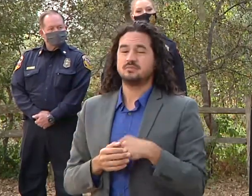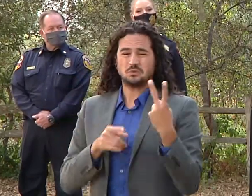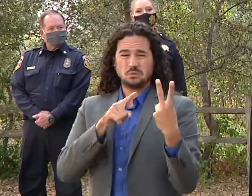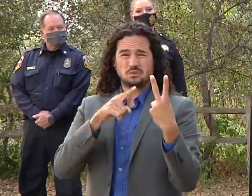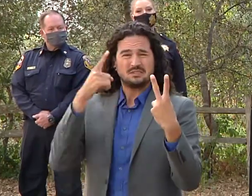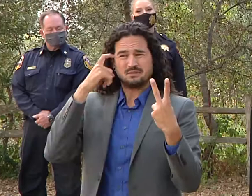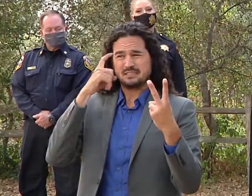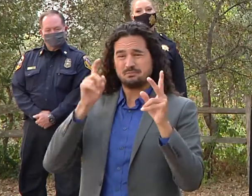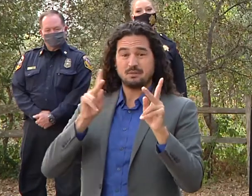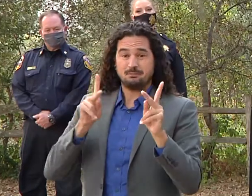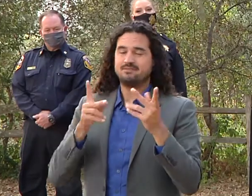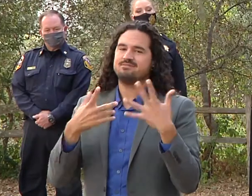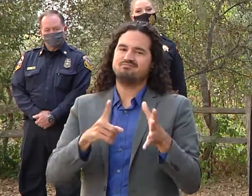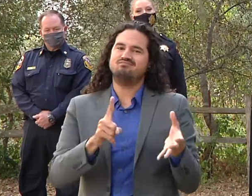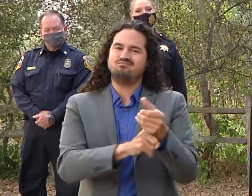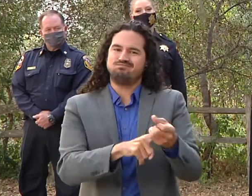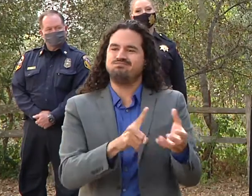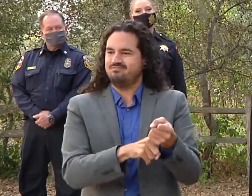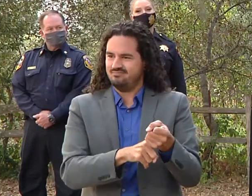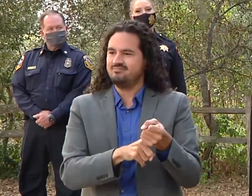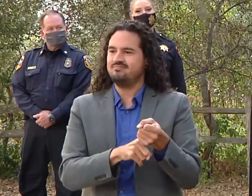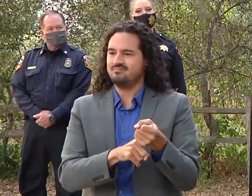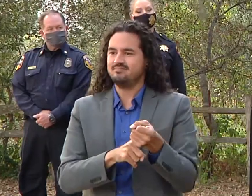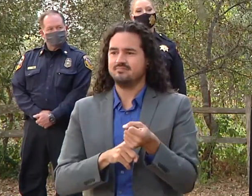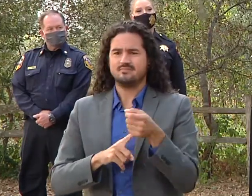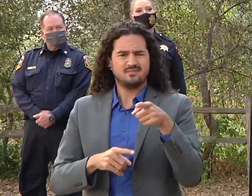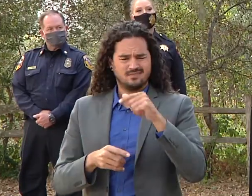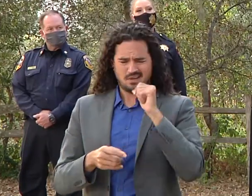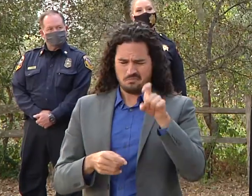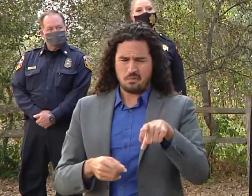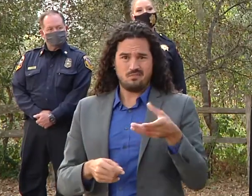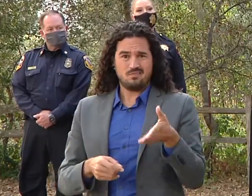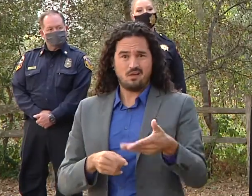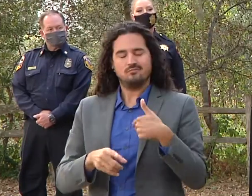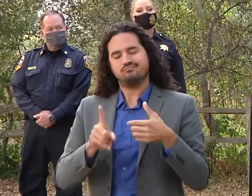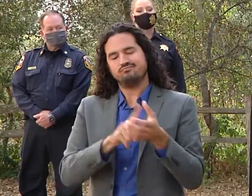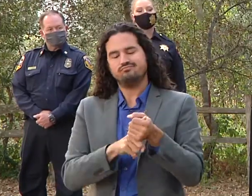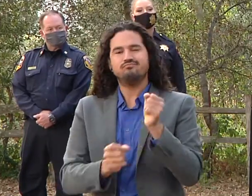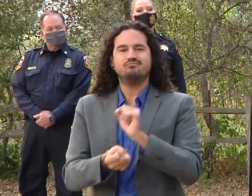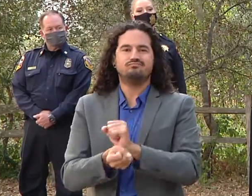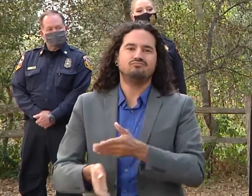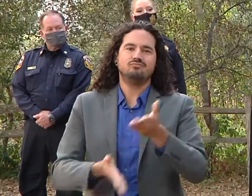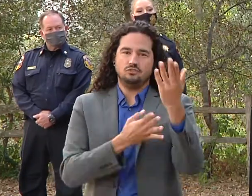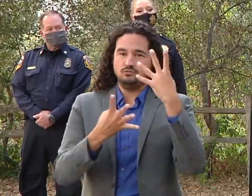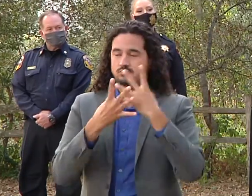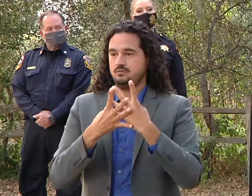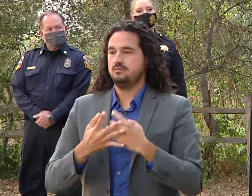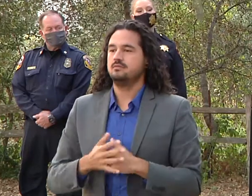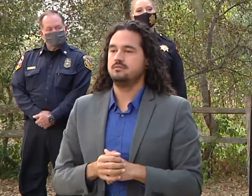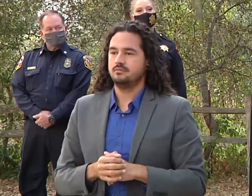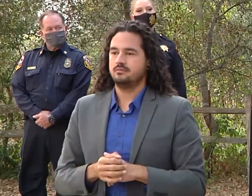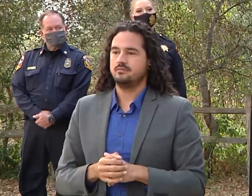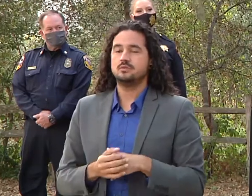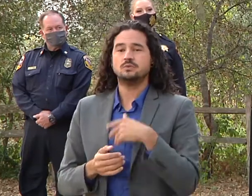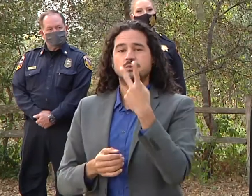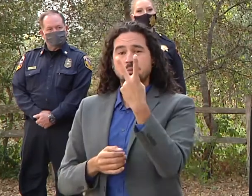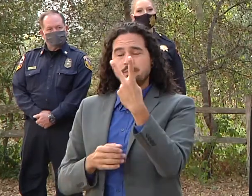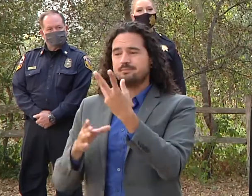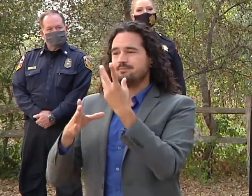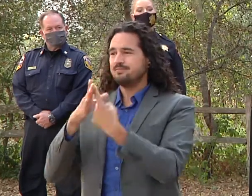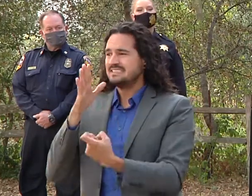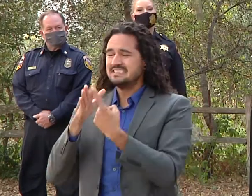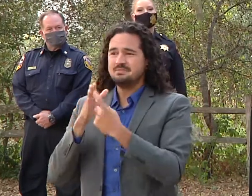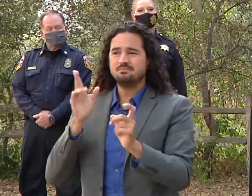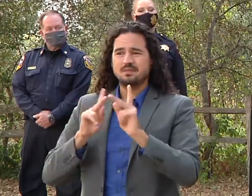and uh they ended up going to jail uh there we we have just the two missing persons cases uh total we did develop one overnight and so our